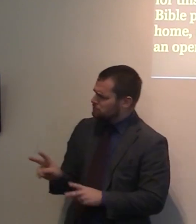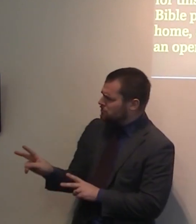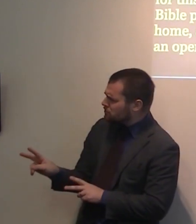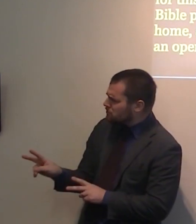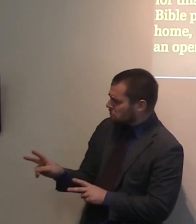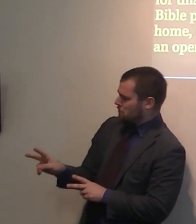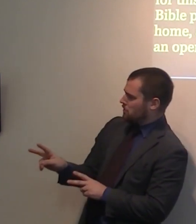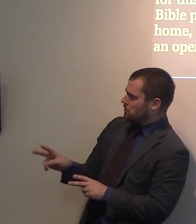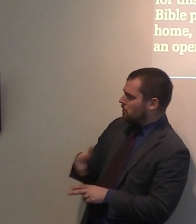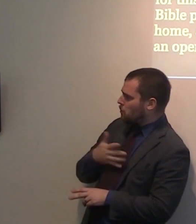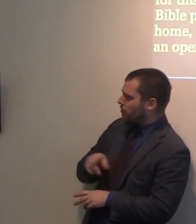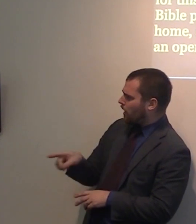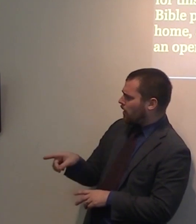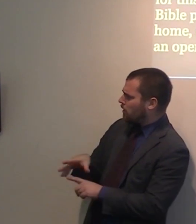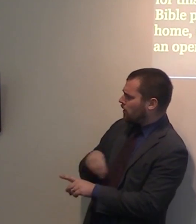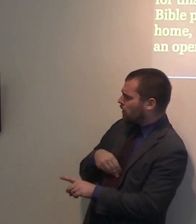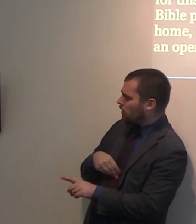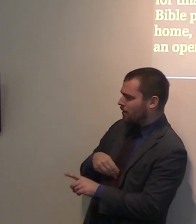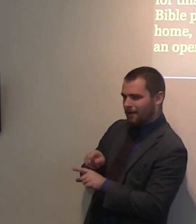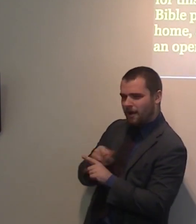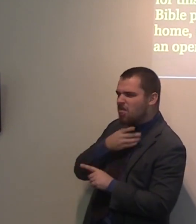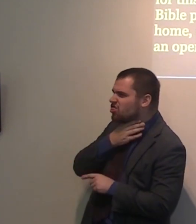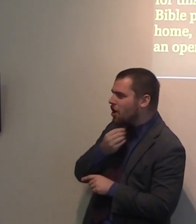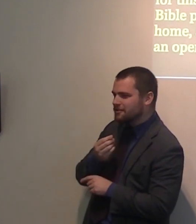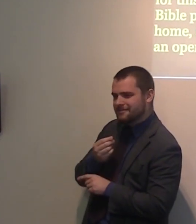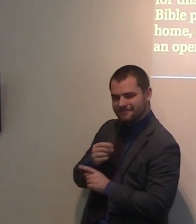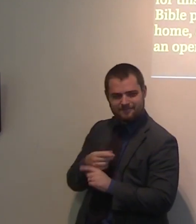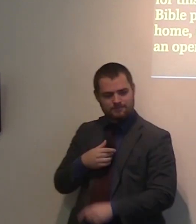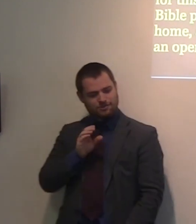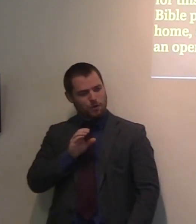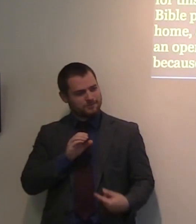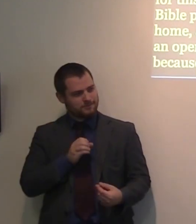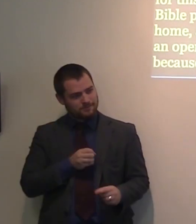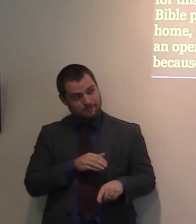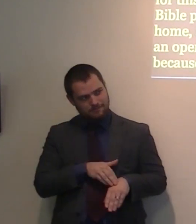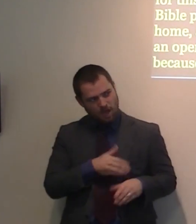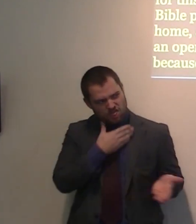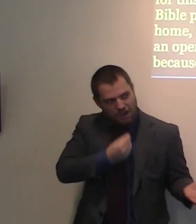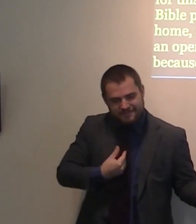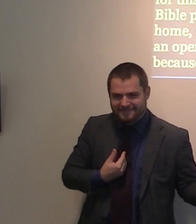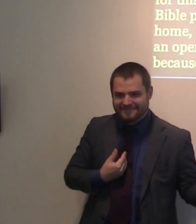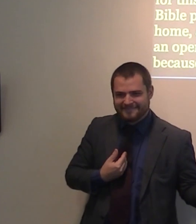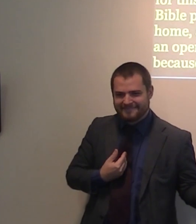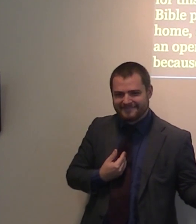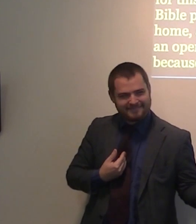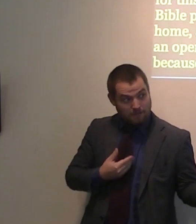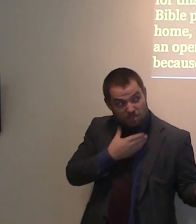and promote that thirst that people may desire the Lord Jesus Christ. May the Lord help us